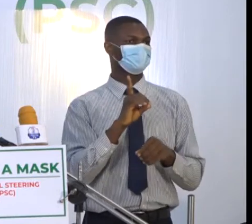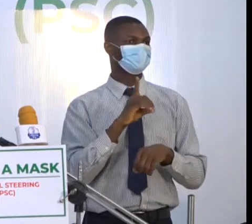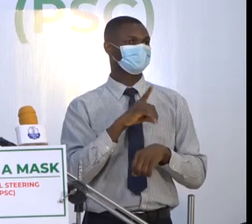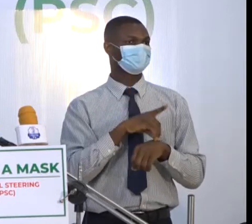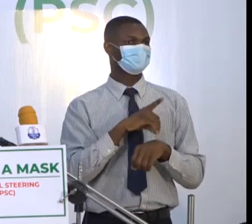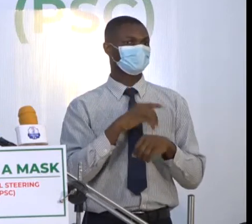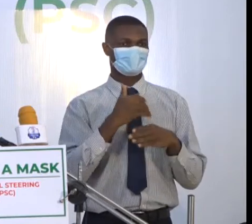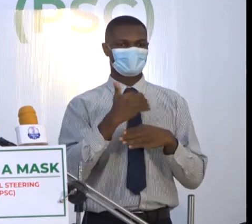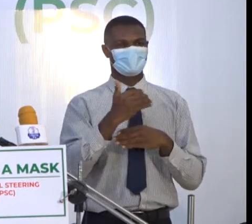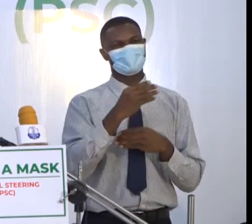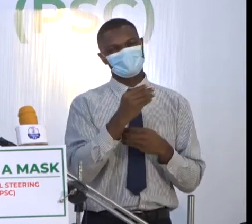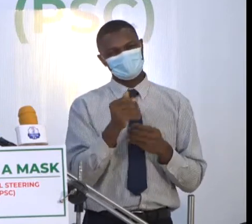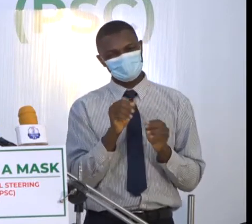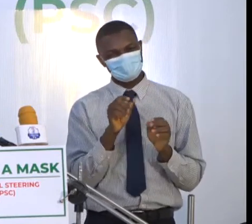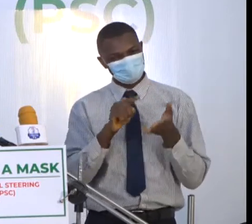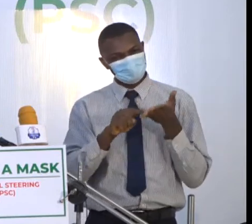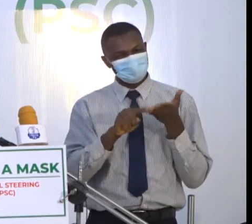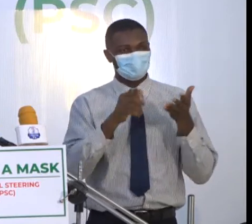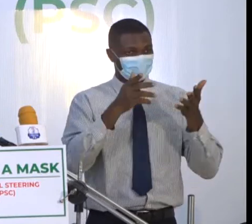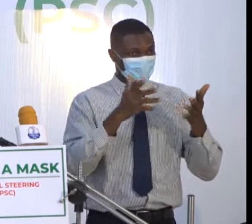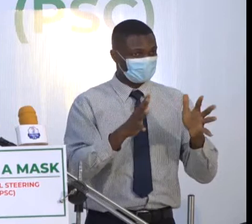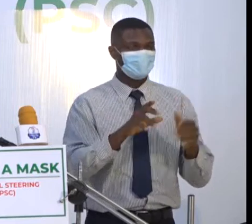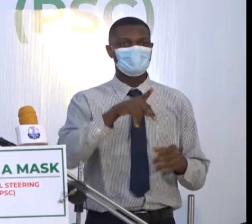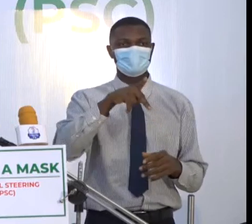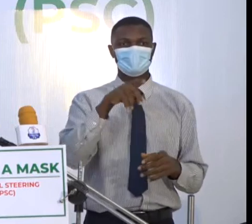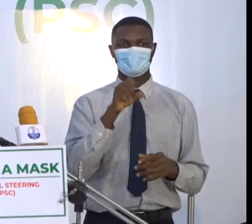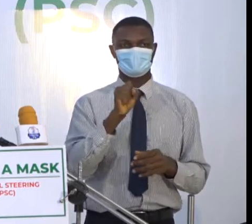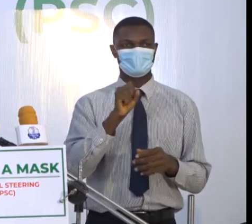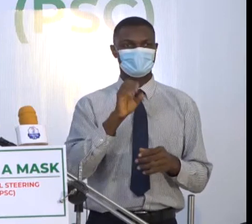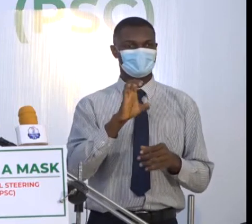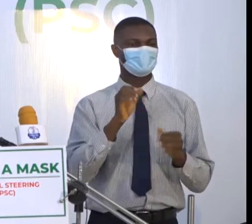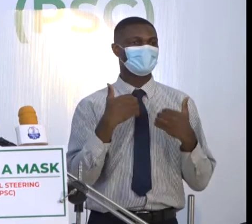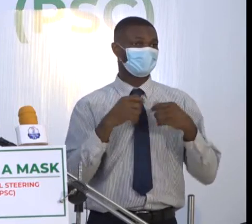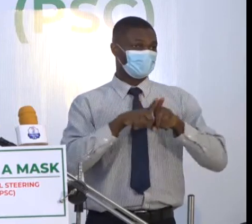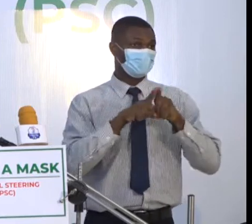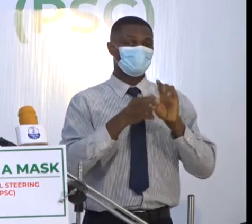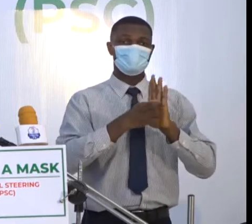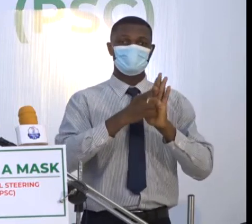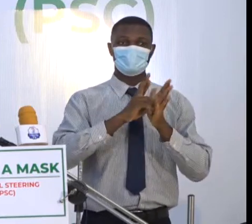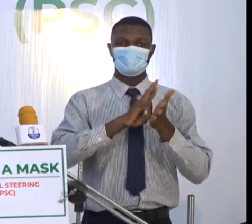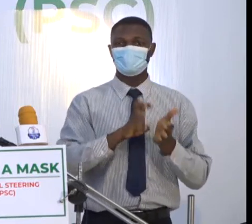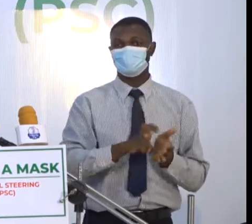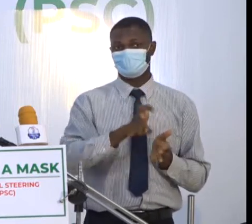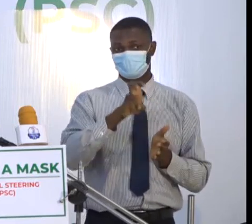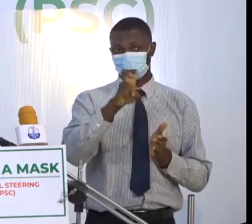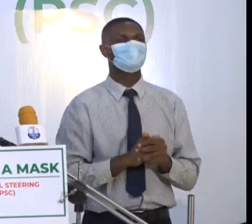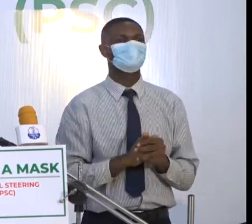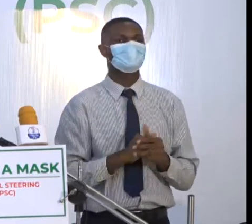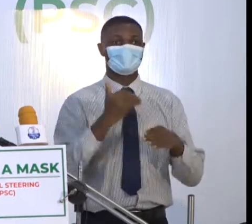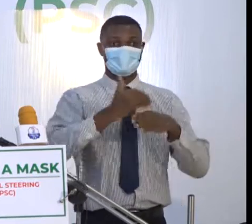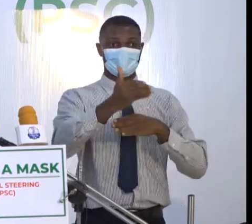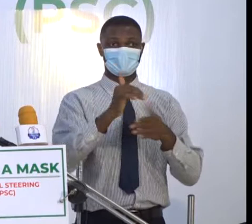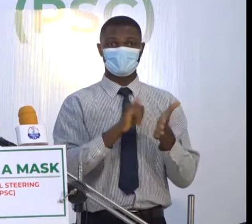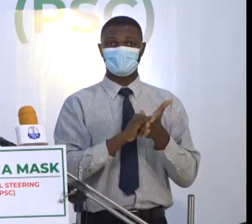cleared. The Presidential Steering Committee has also reviewed the travel protocols for diplomatic travellers.